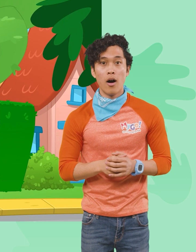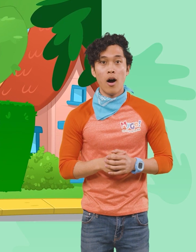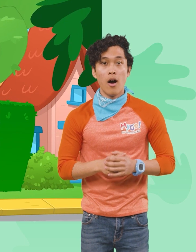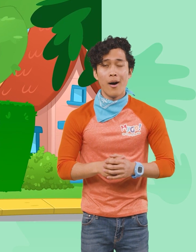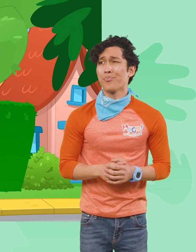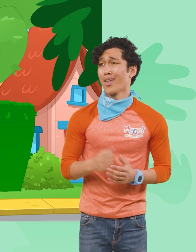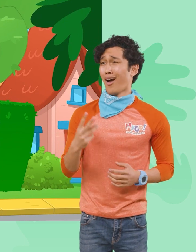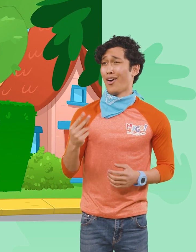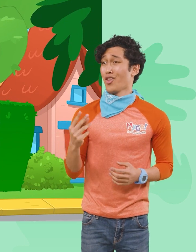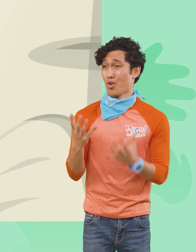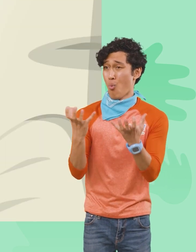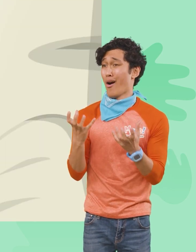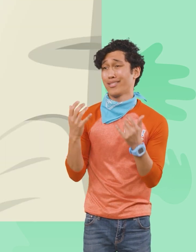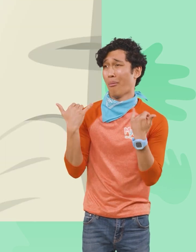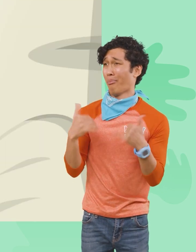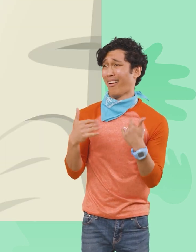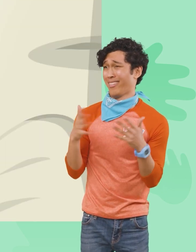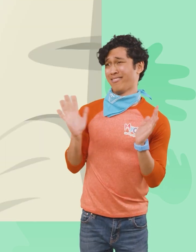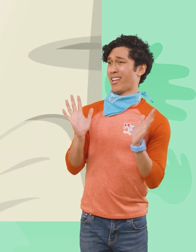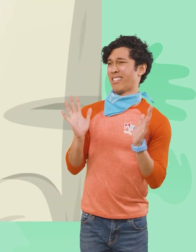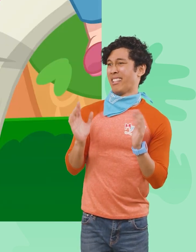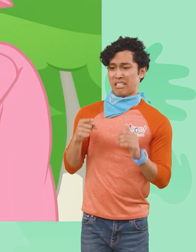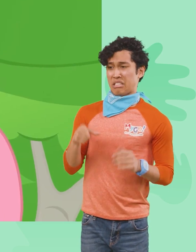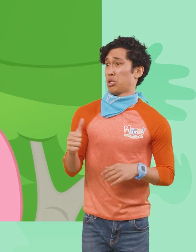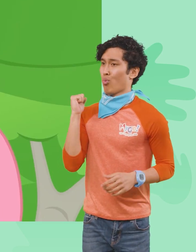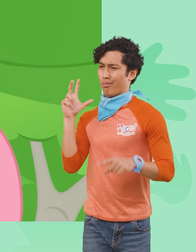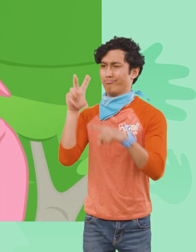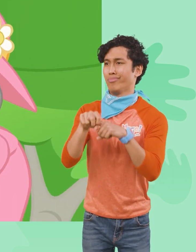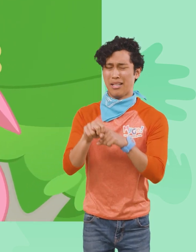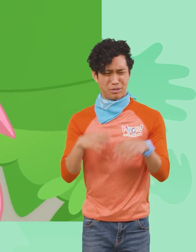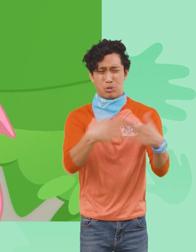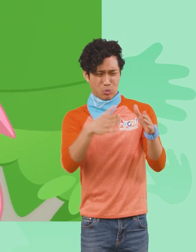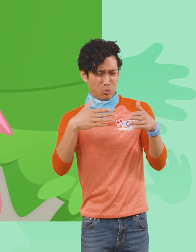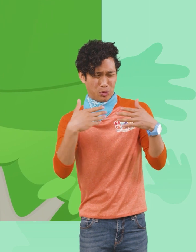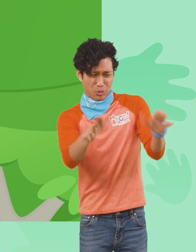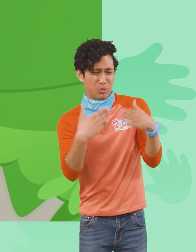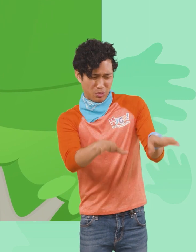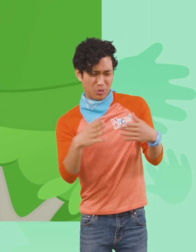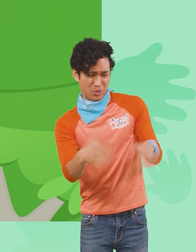Barky only wants to play! He won't bite! Get that thing out of here!